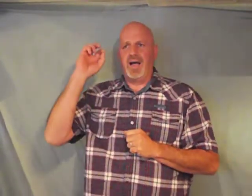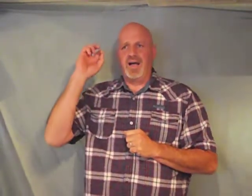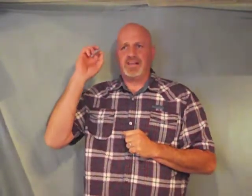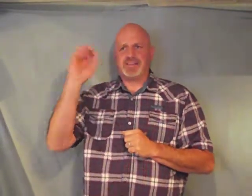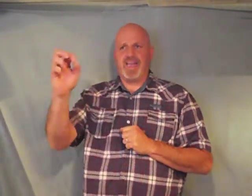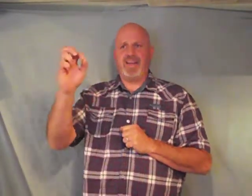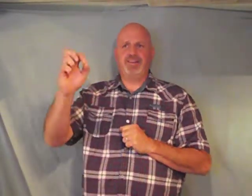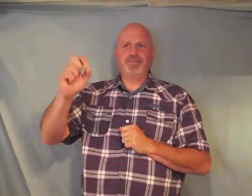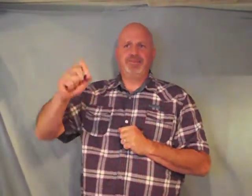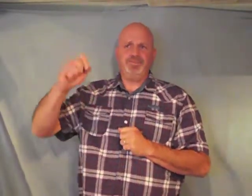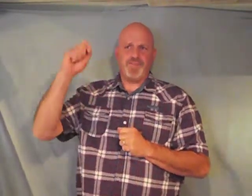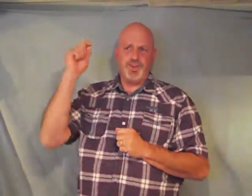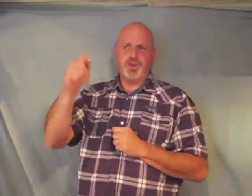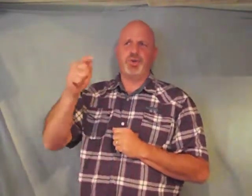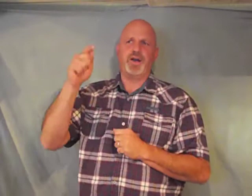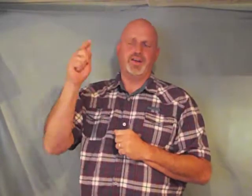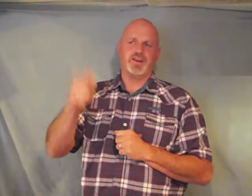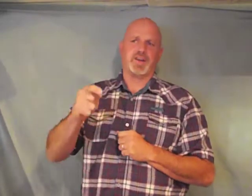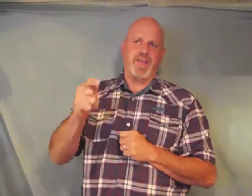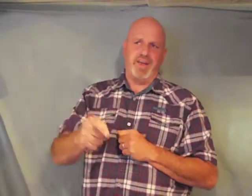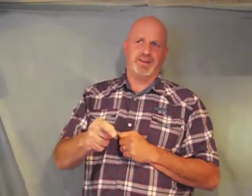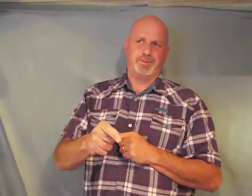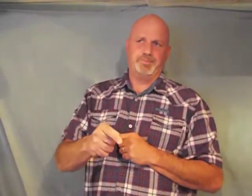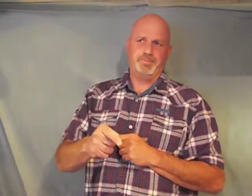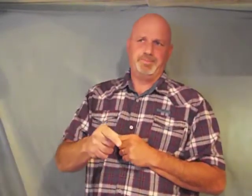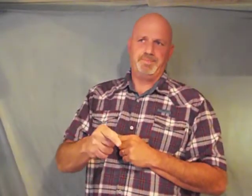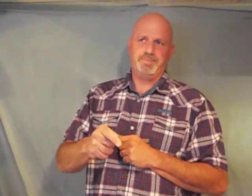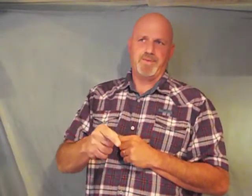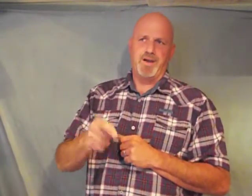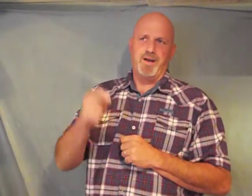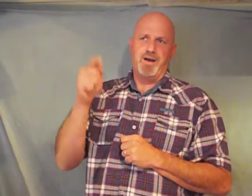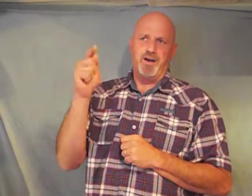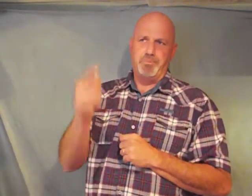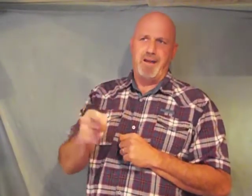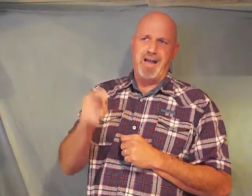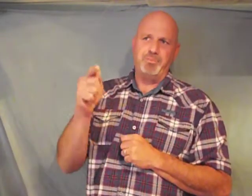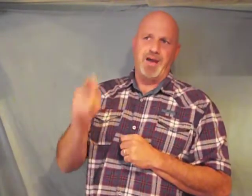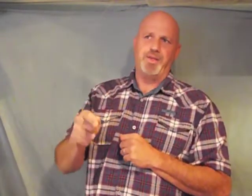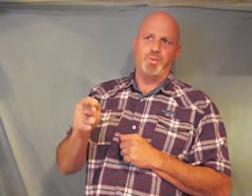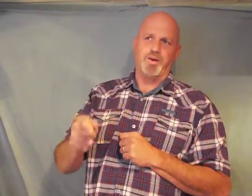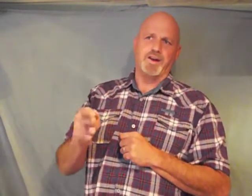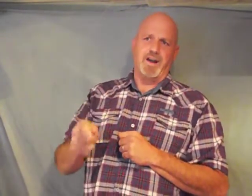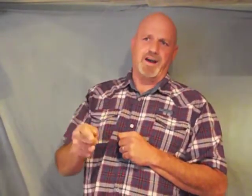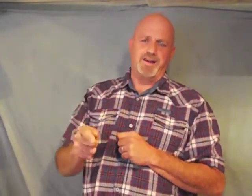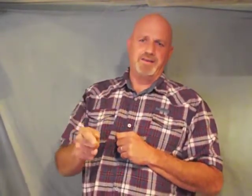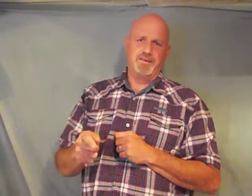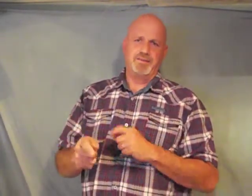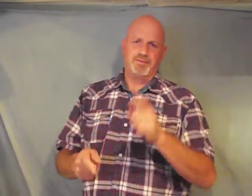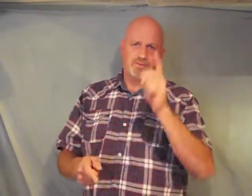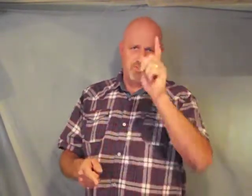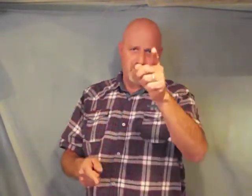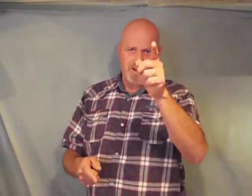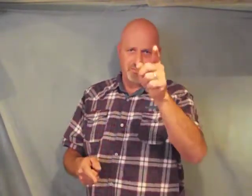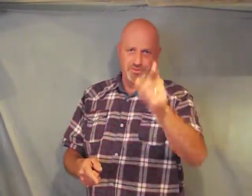Satan you and your kingdom are bound by the word of God from our neighbors